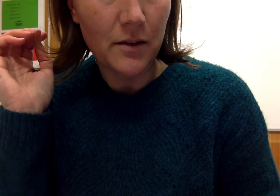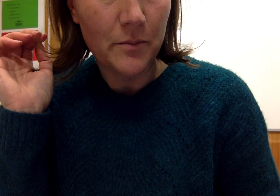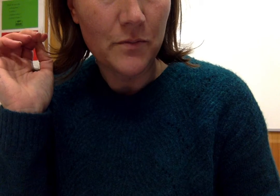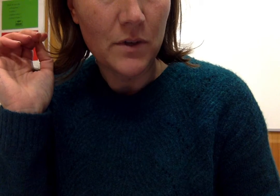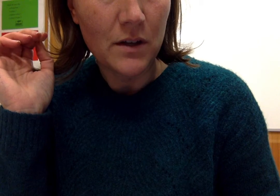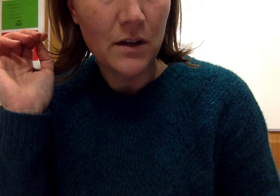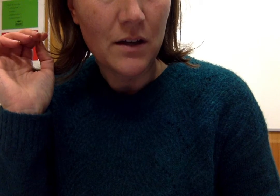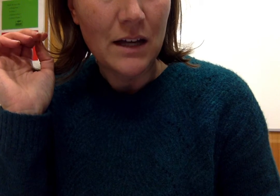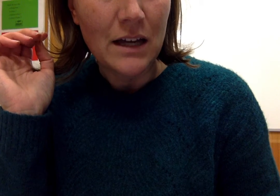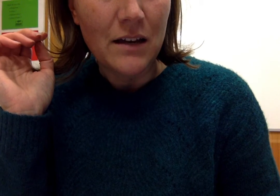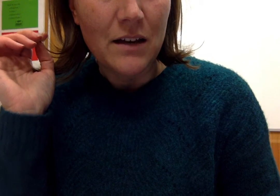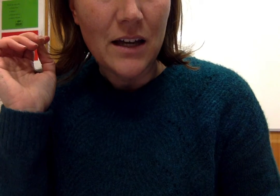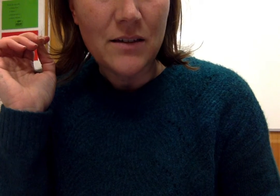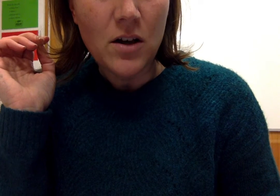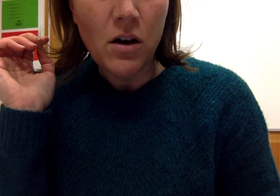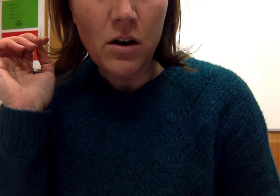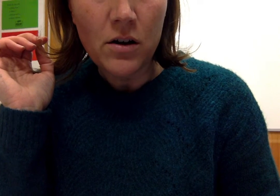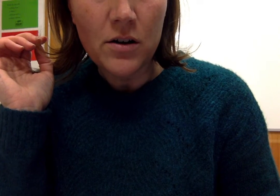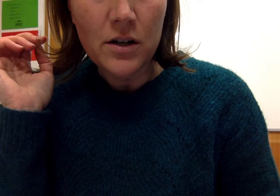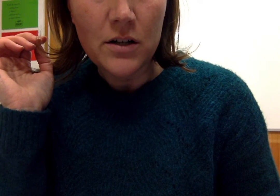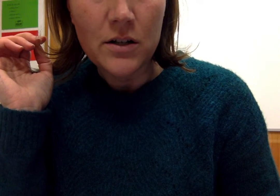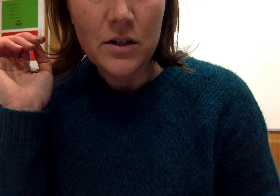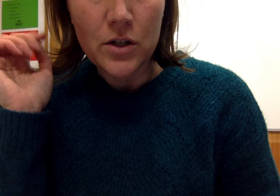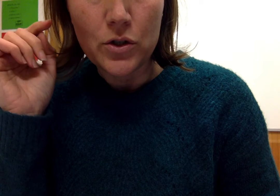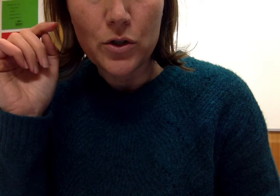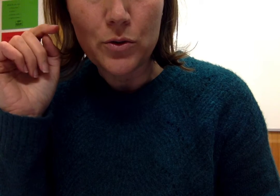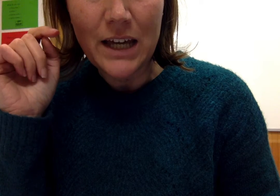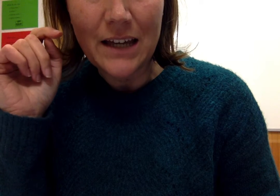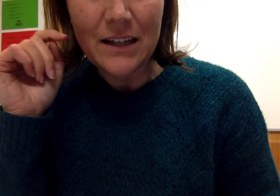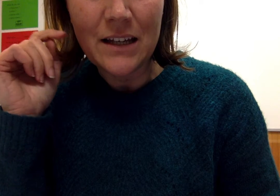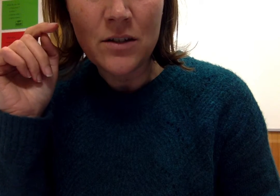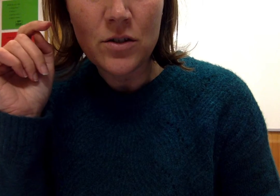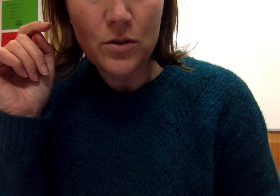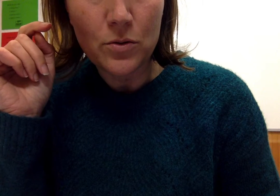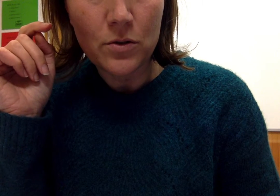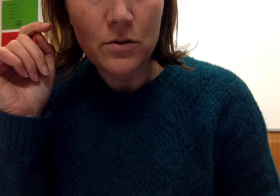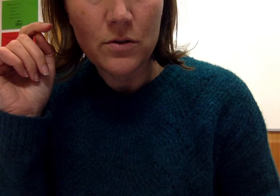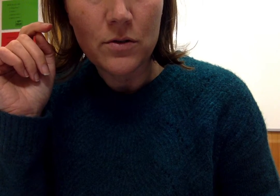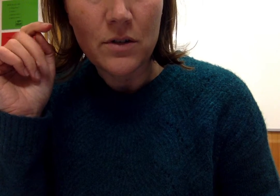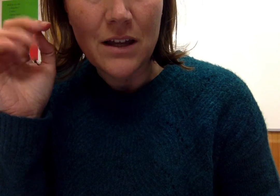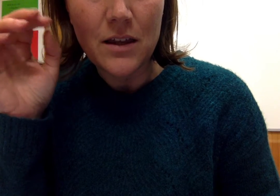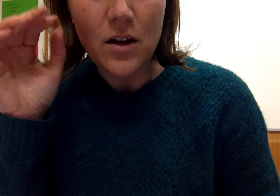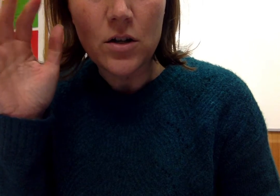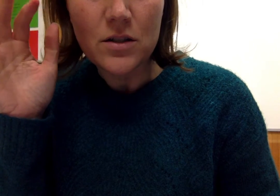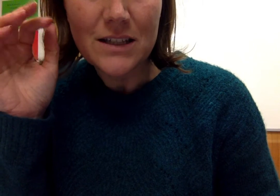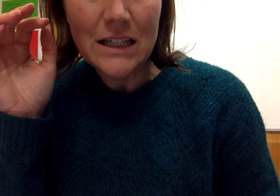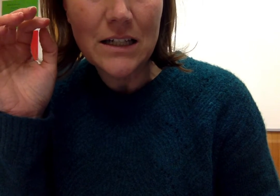It's hard to get into the art scene.